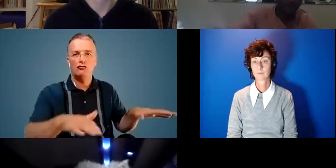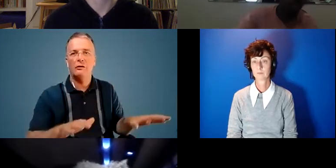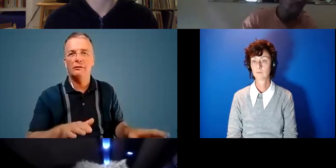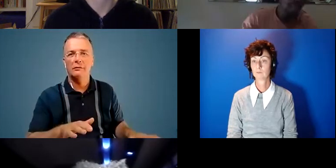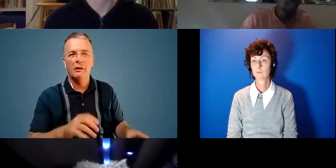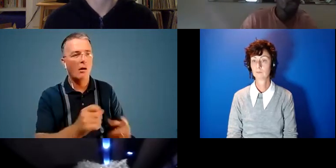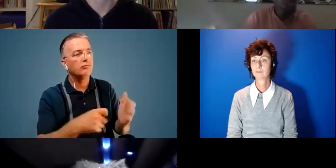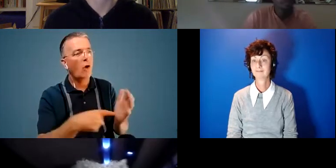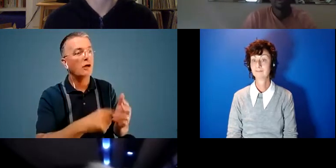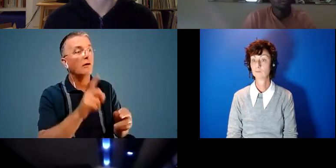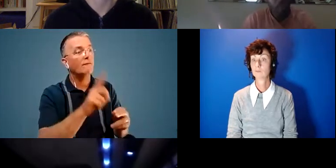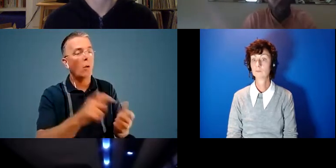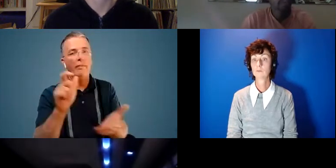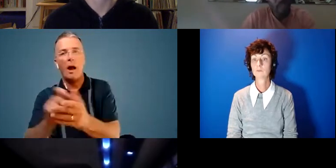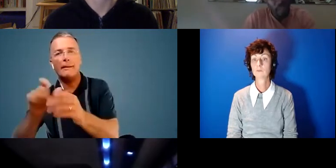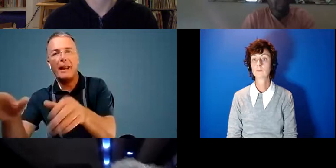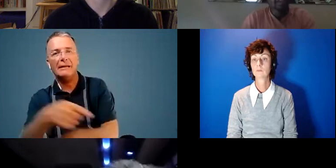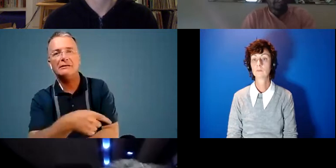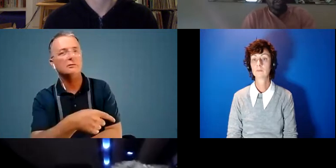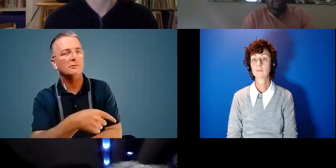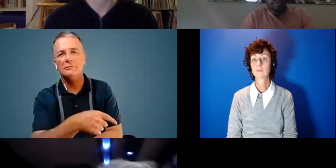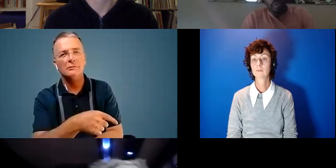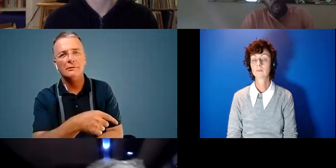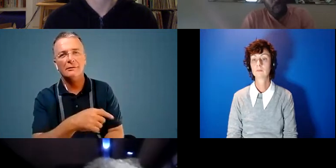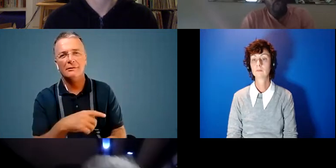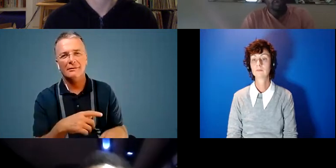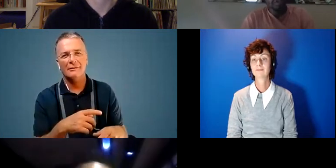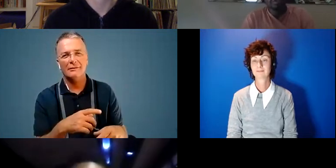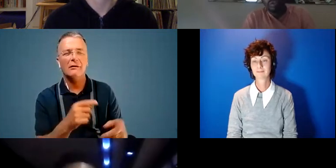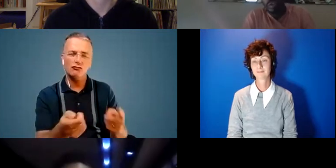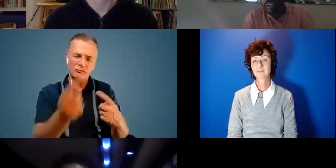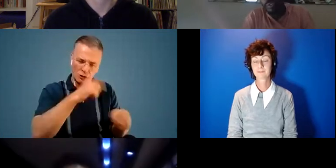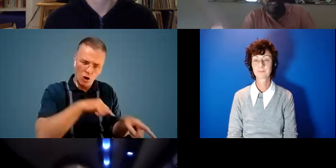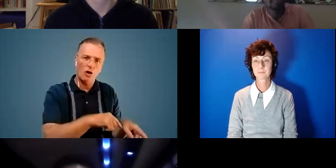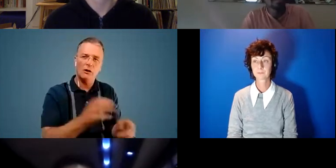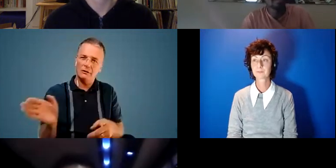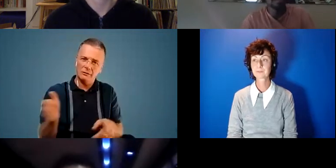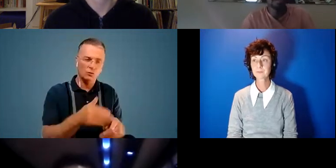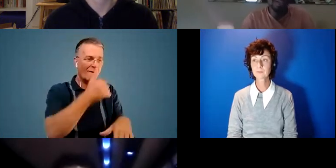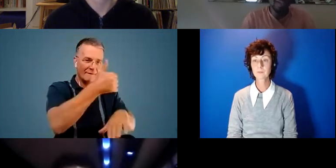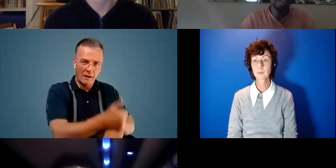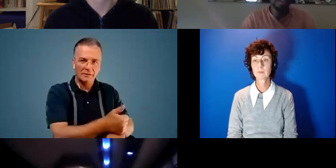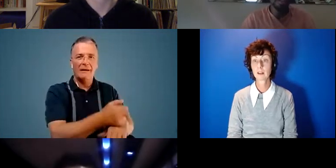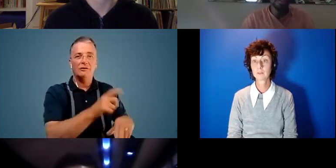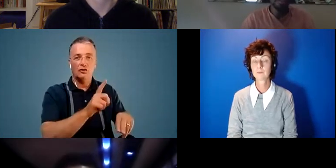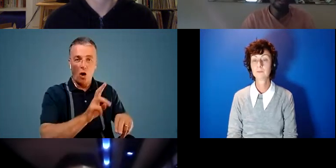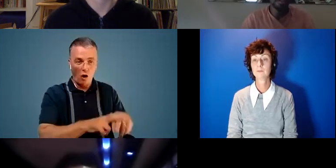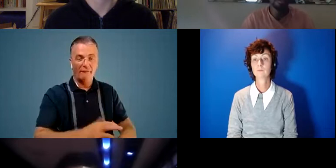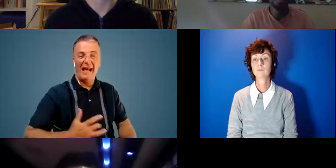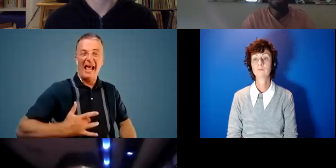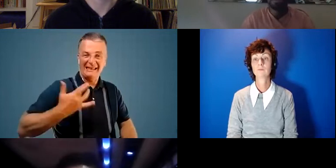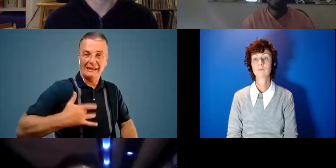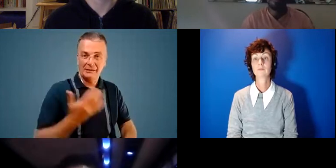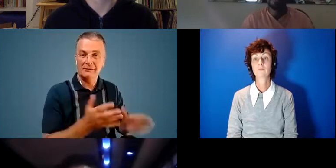products for the marketplace or you know like to to return to to the fundamentals of existence you